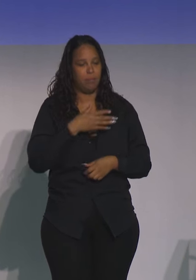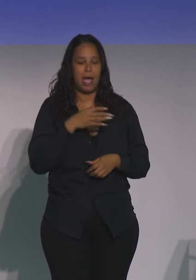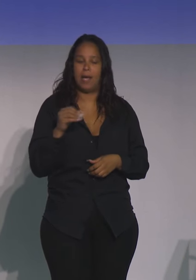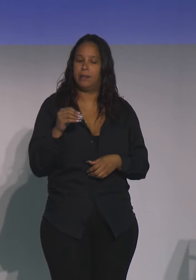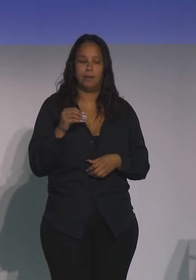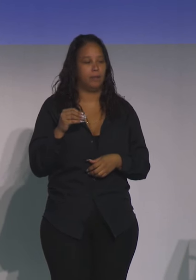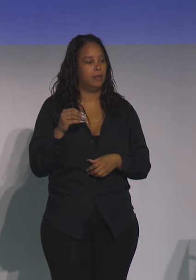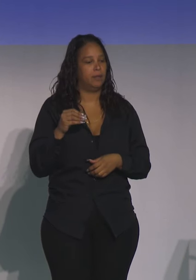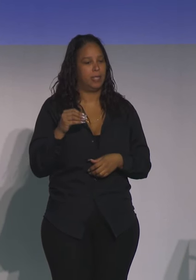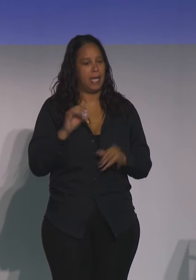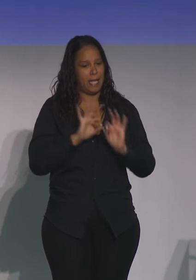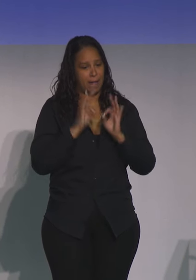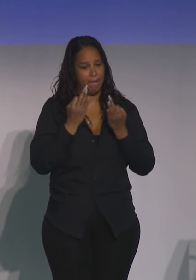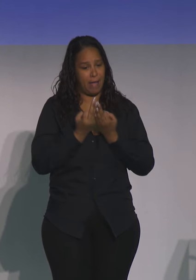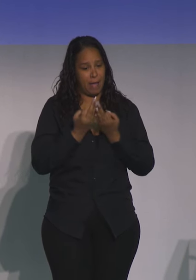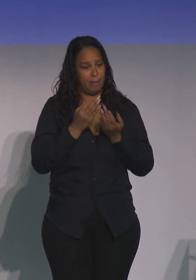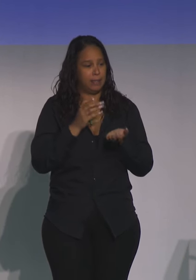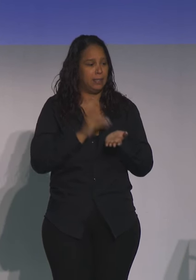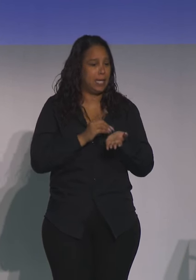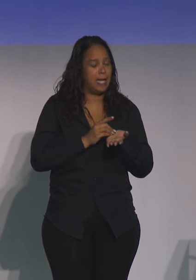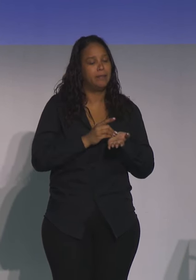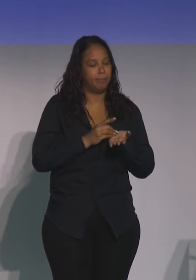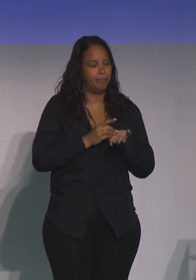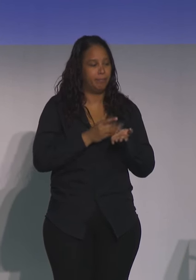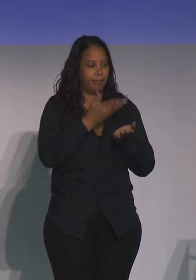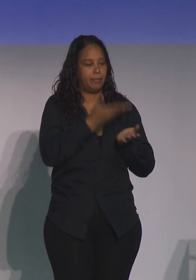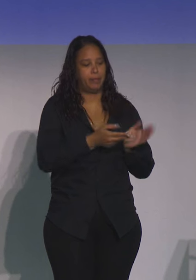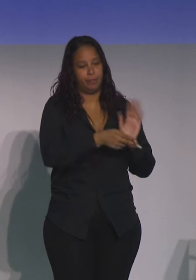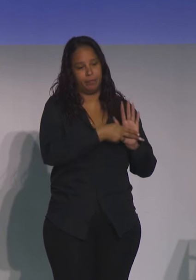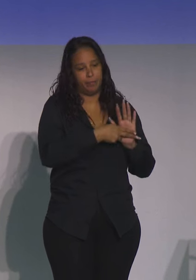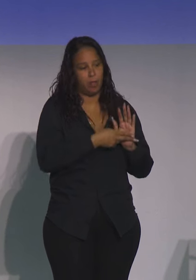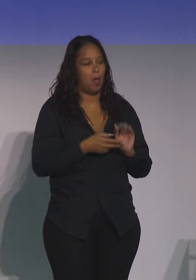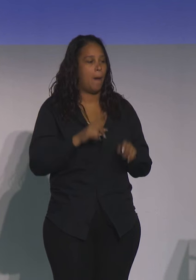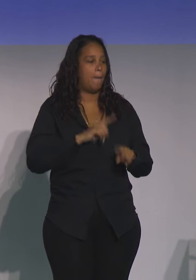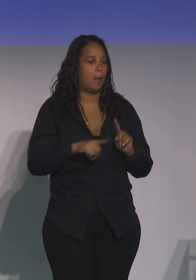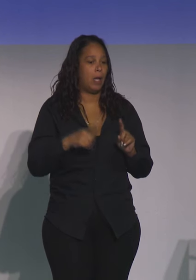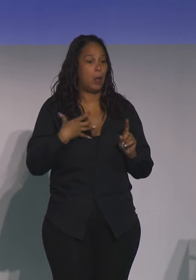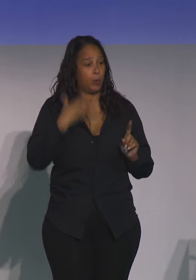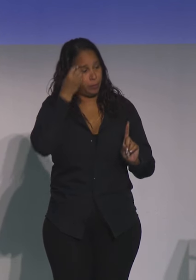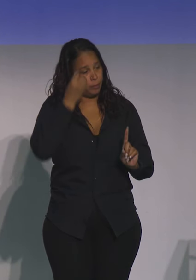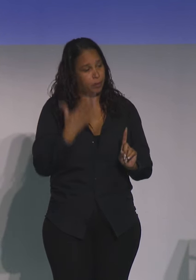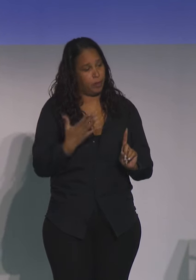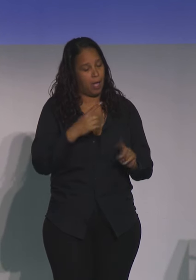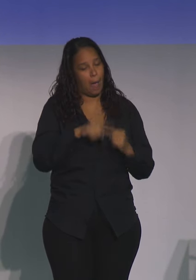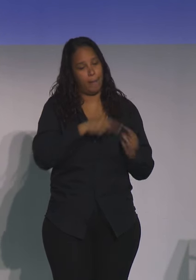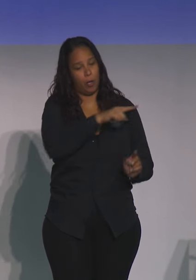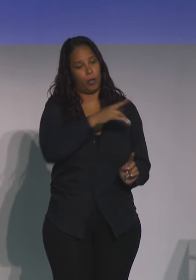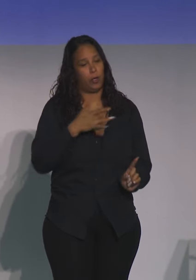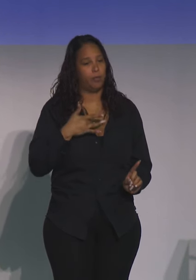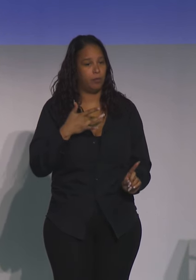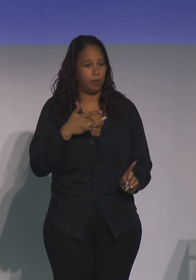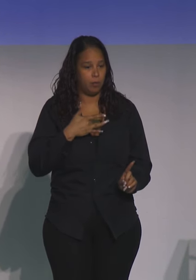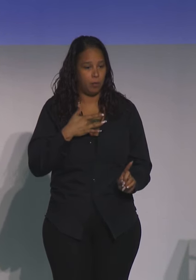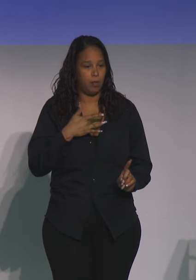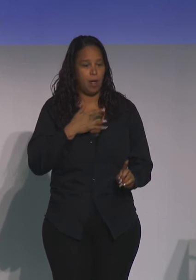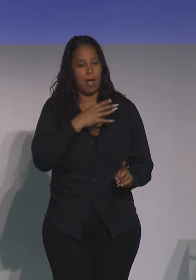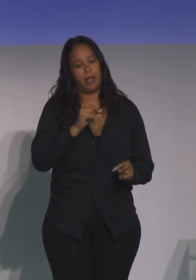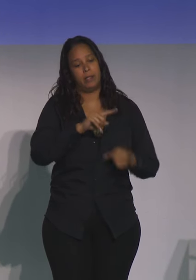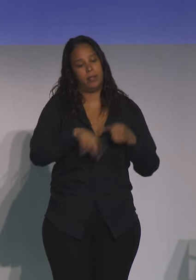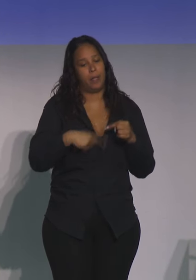as a family physician. But what I want you to know most about Toyin is about her heart and about